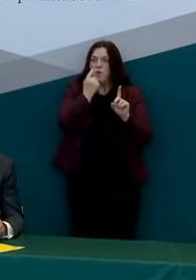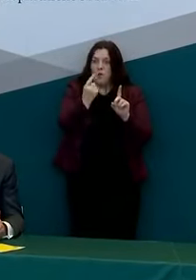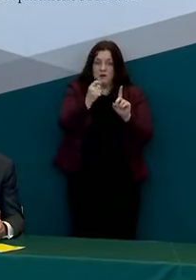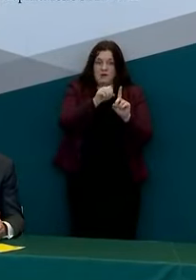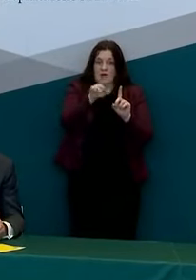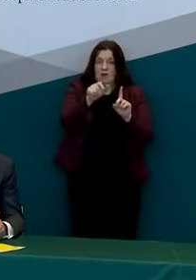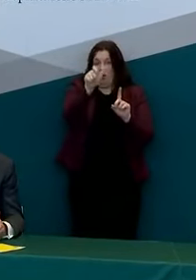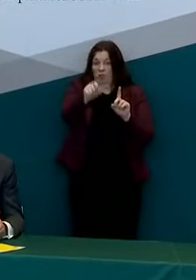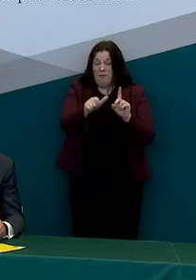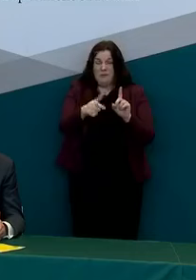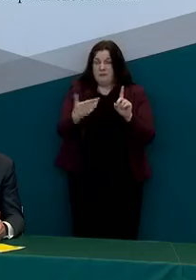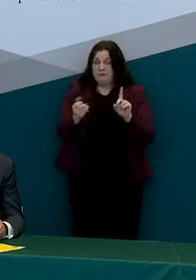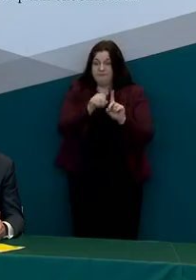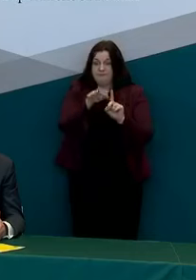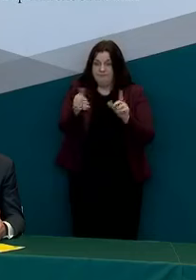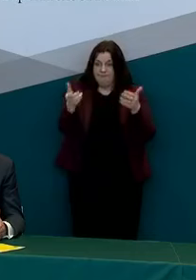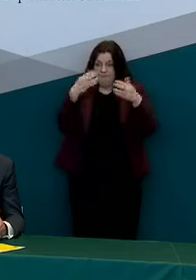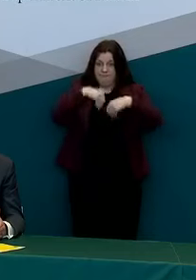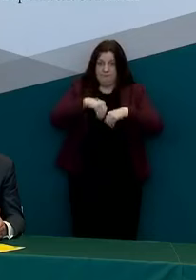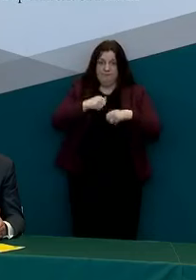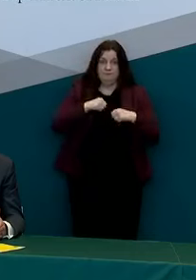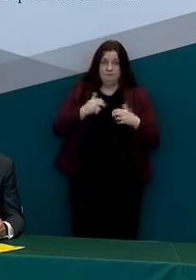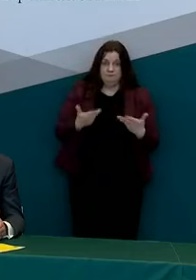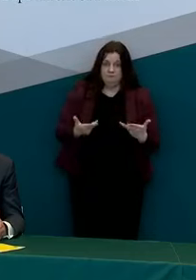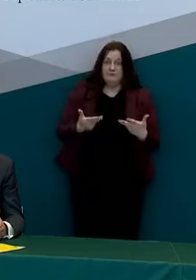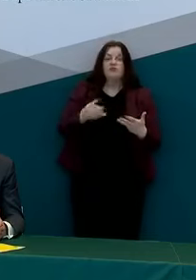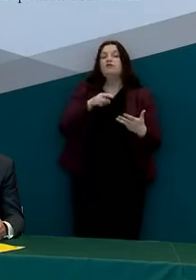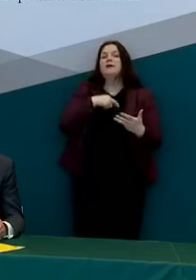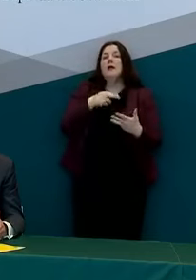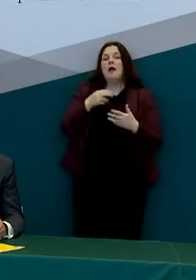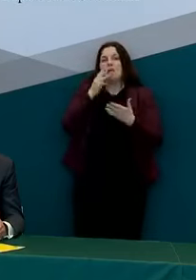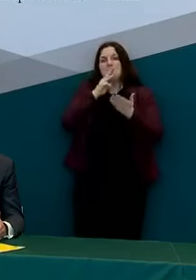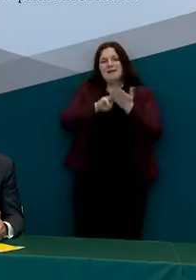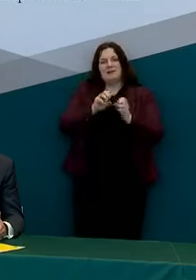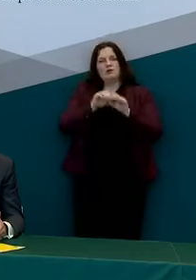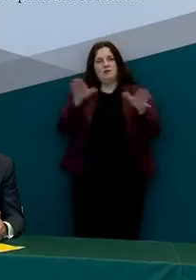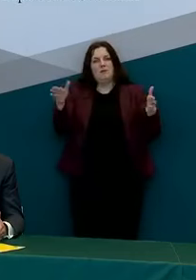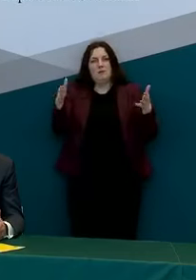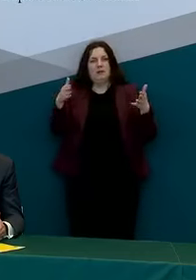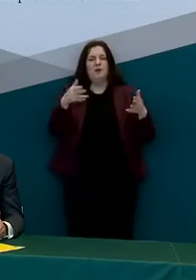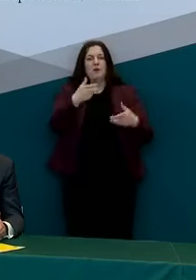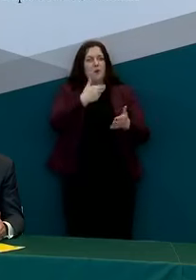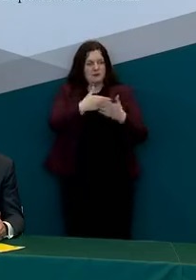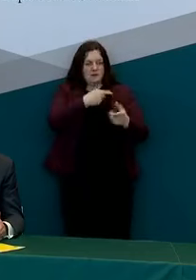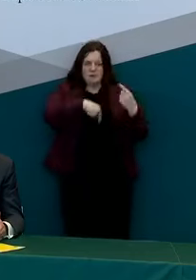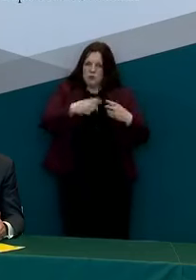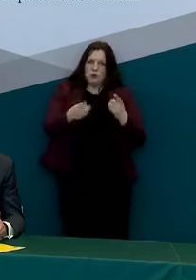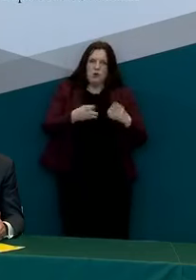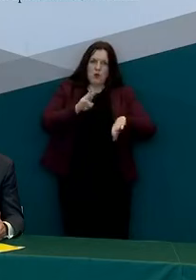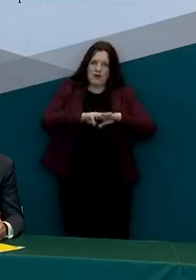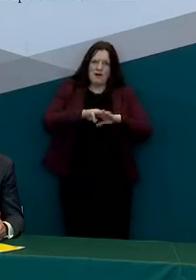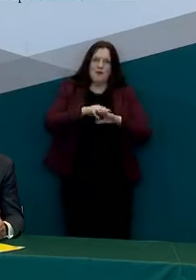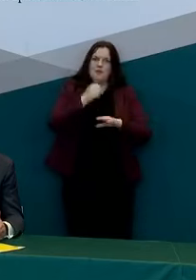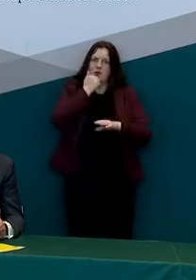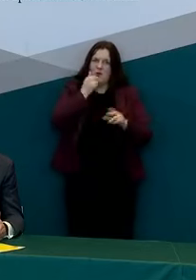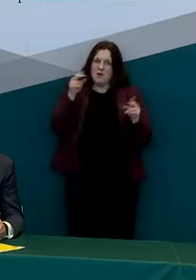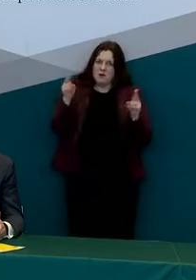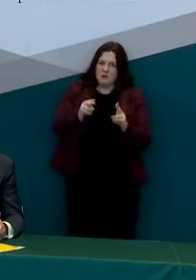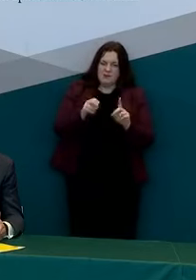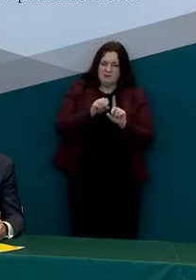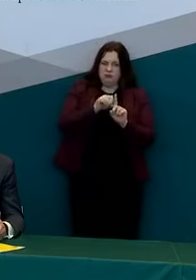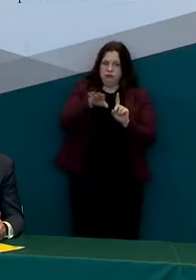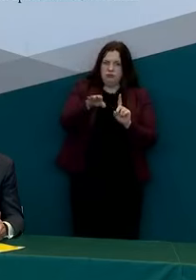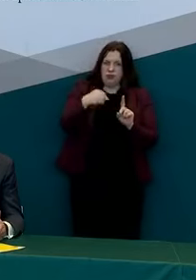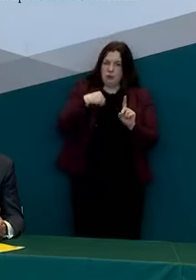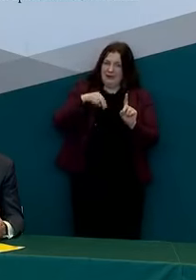it to the public is we've done extraordinarily well in getting that reproduction number down so close